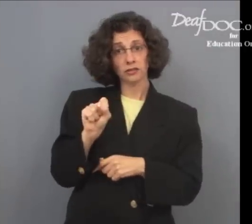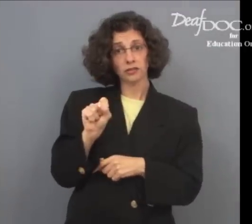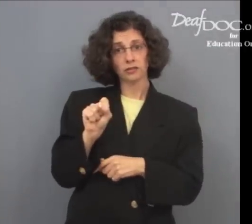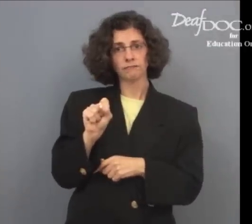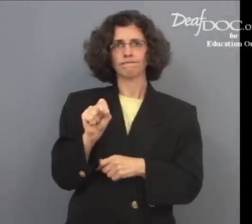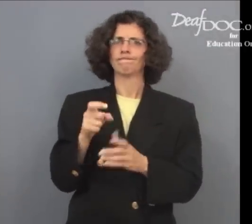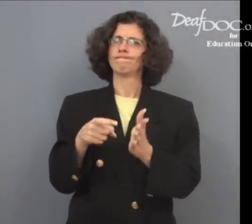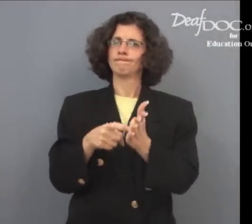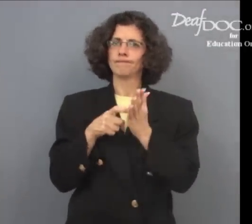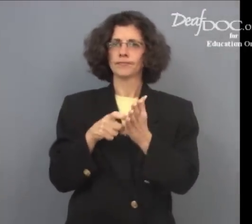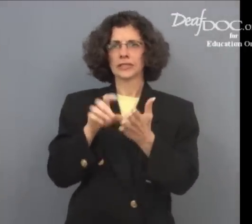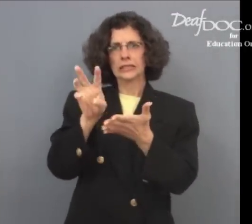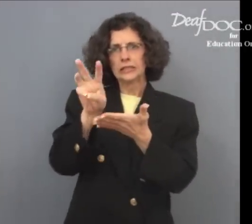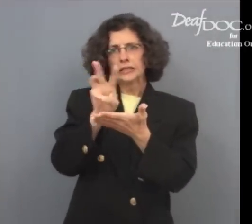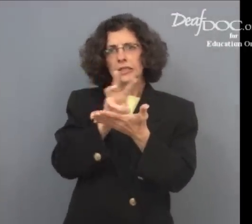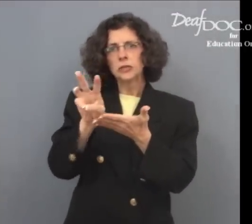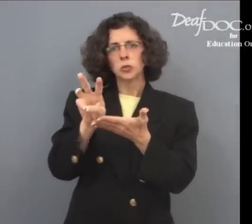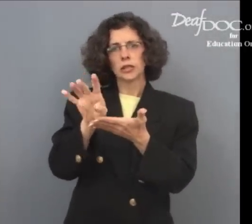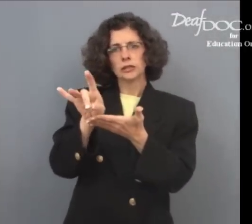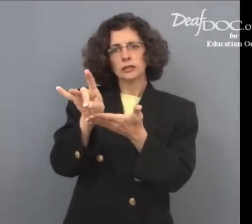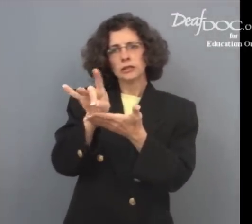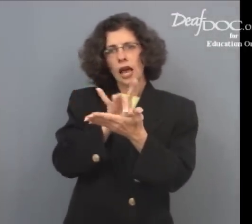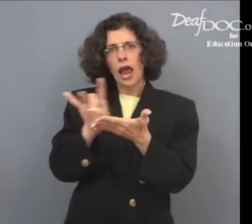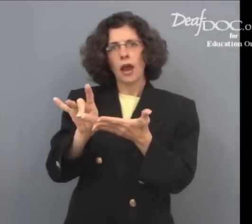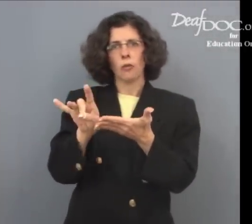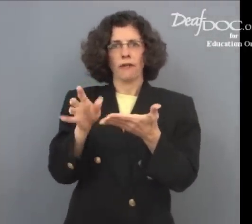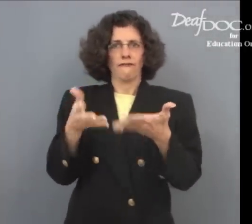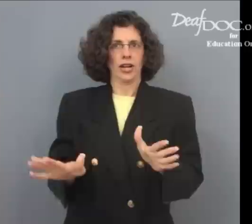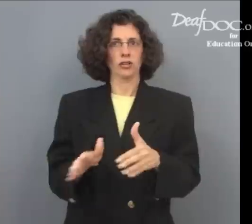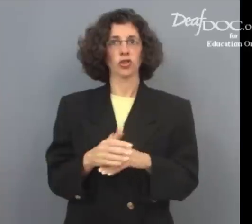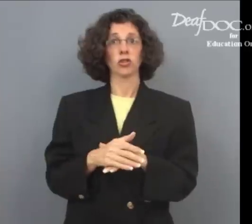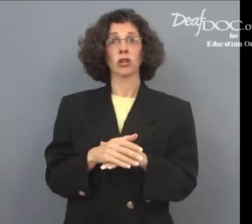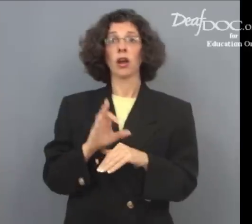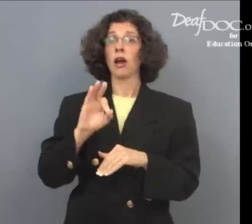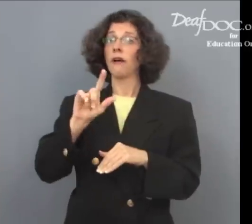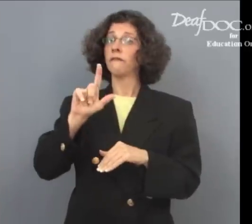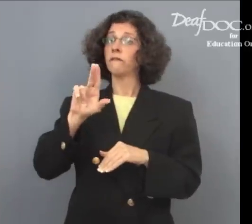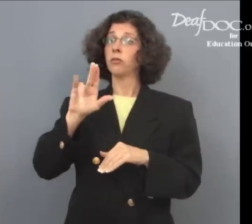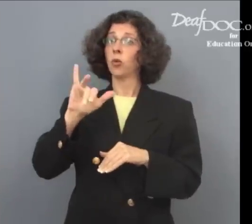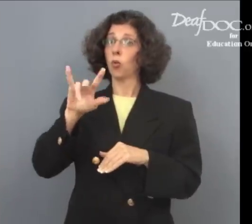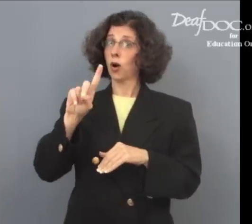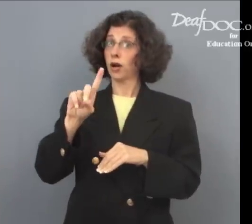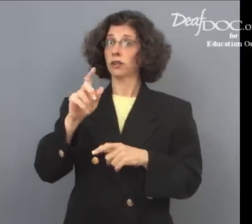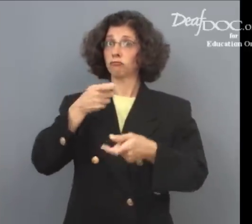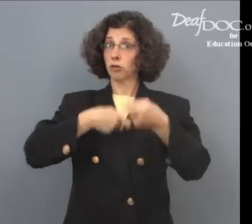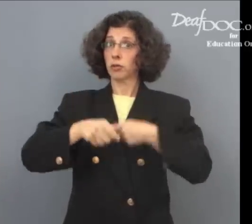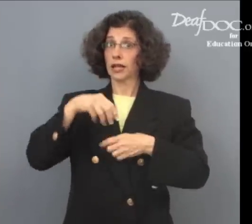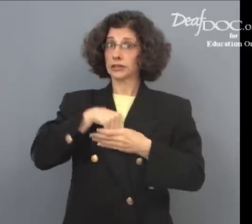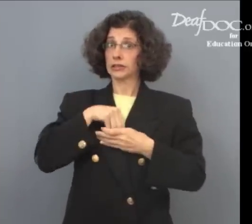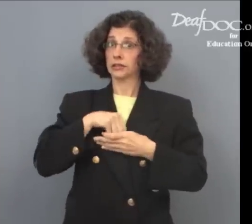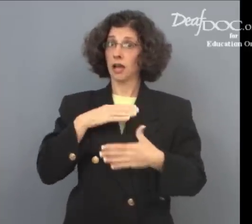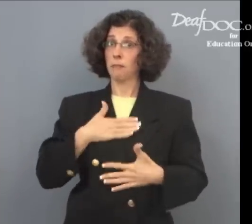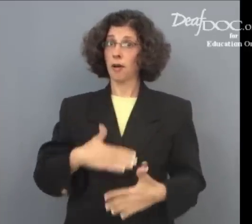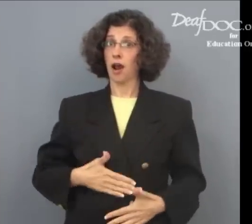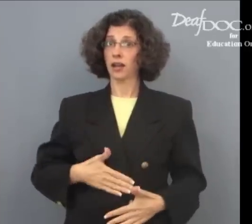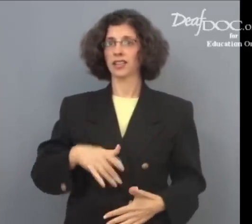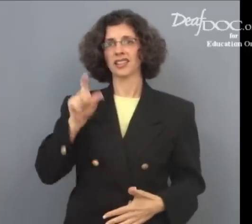eight weeks to replace its own cells. Your body also needs about